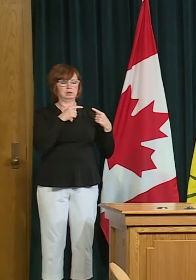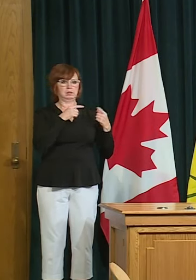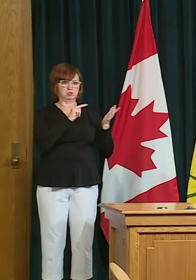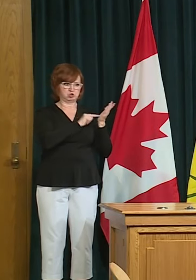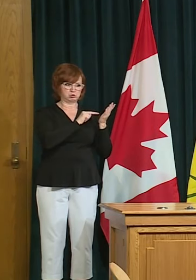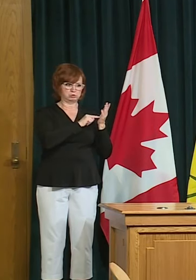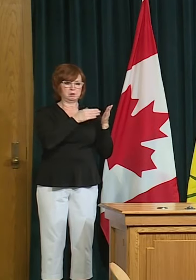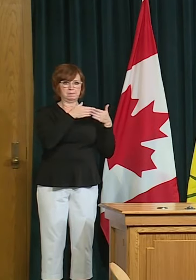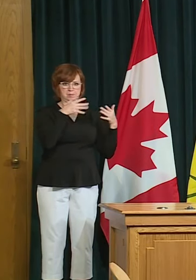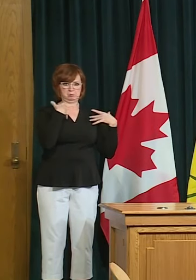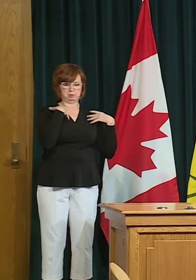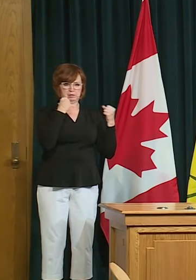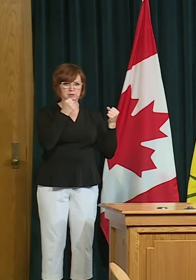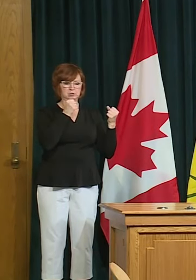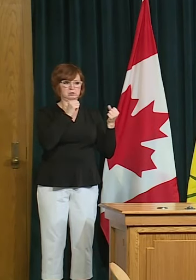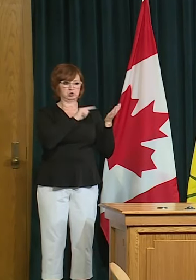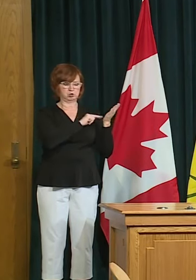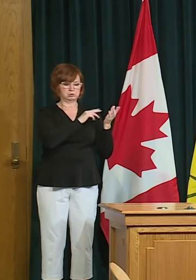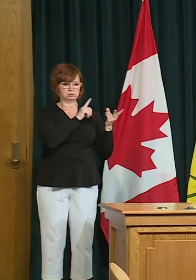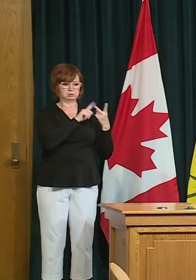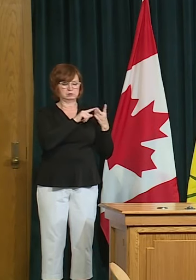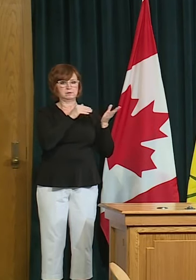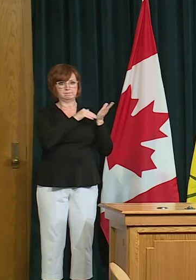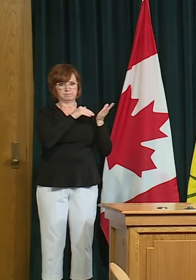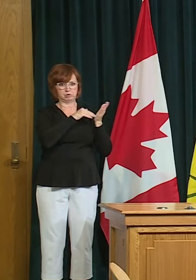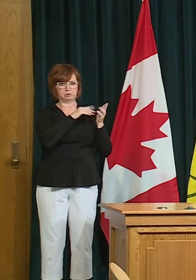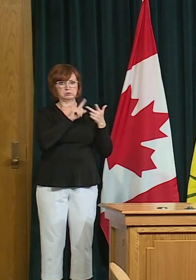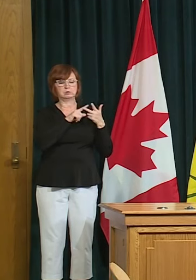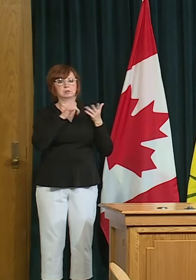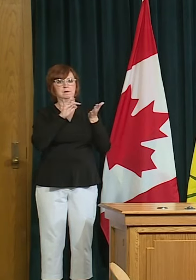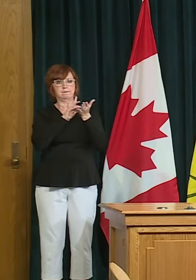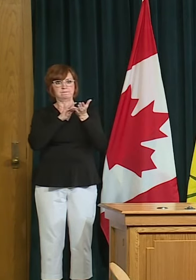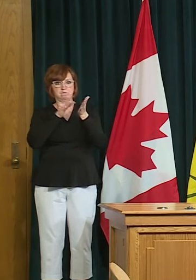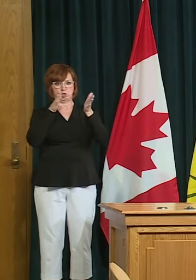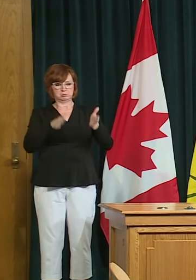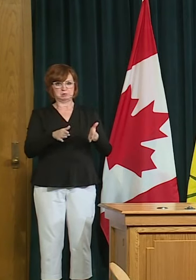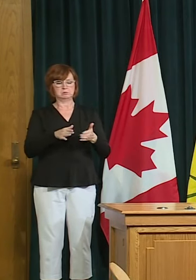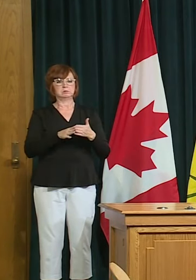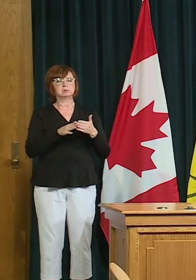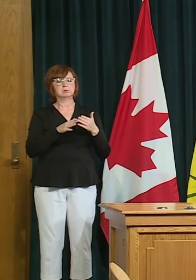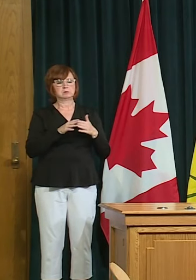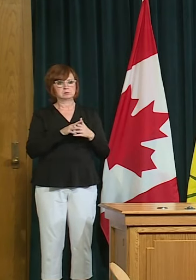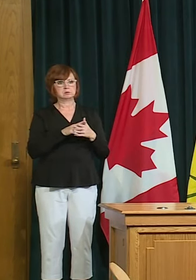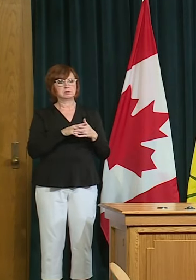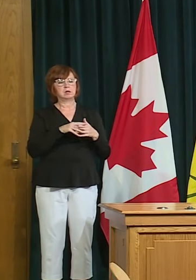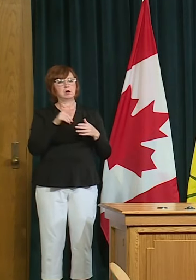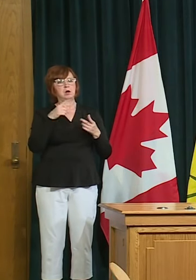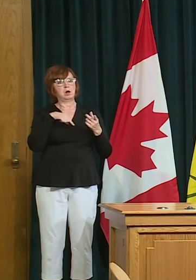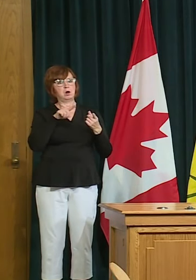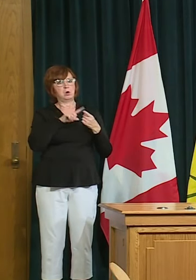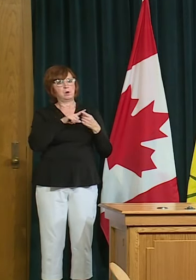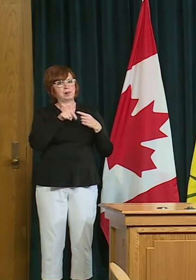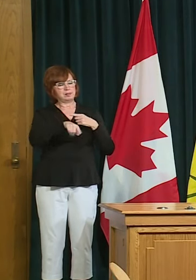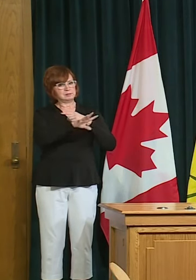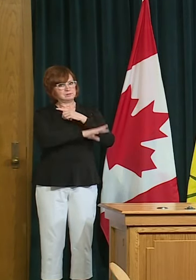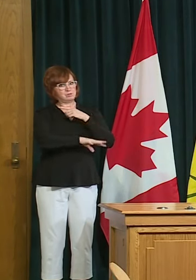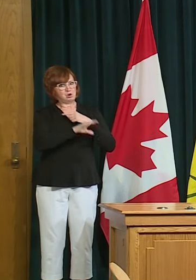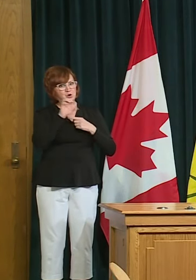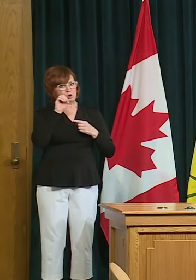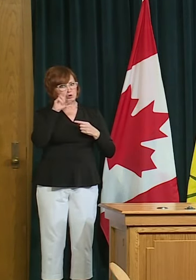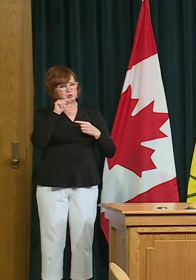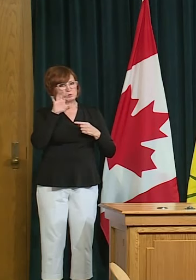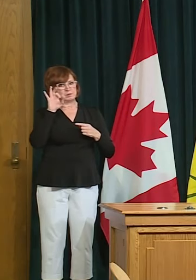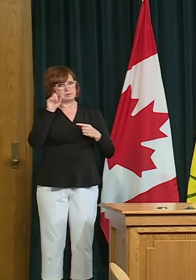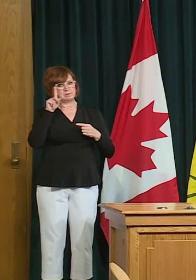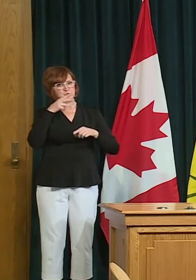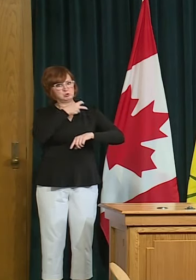upon that capacity to deliver the flu vaccine which we will of course deliver this year as well in october uh to be able to